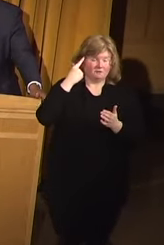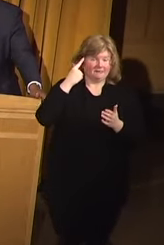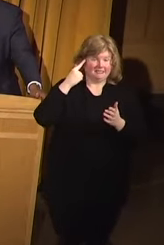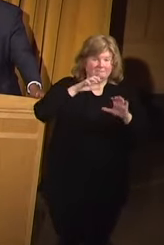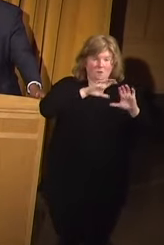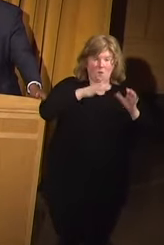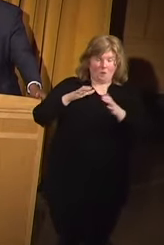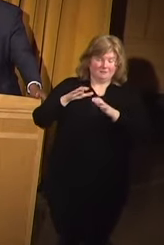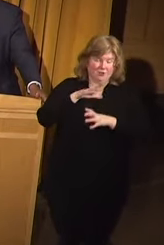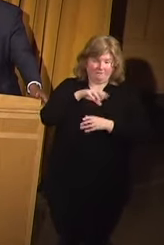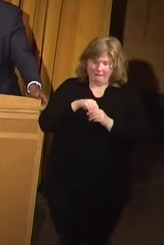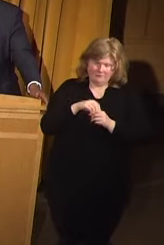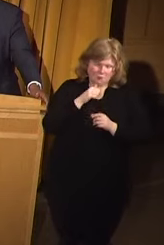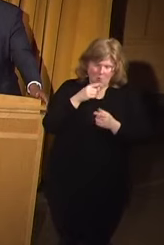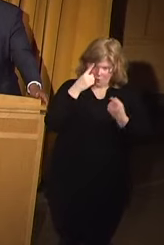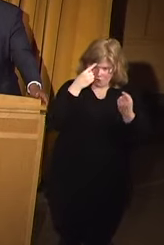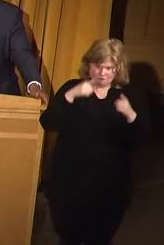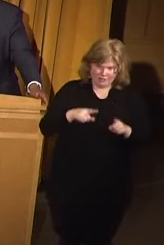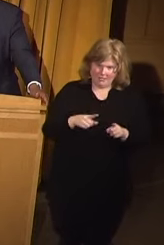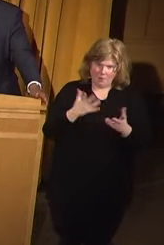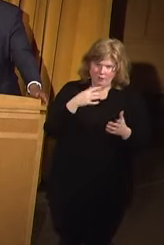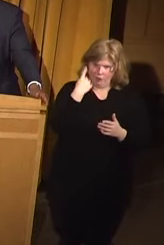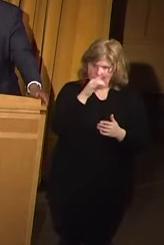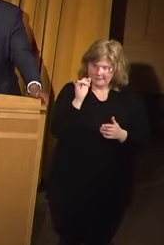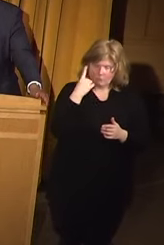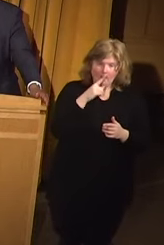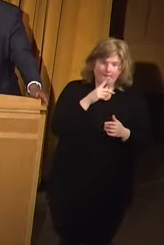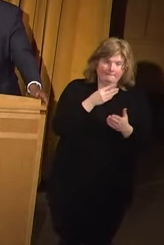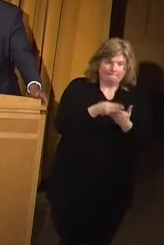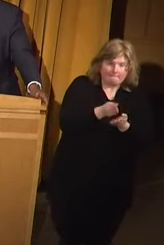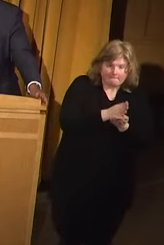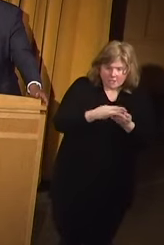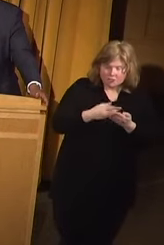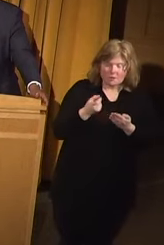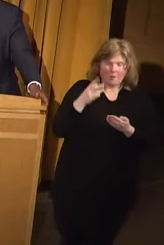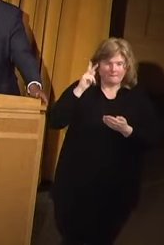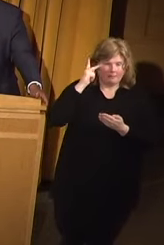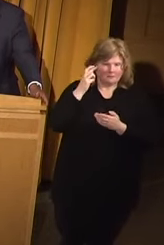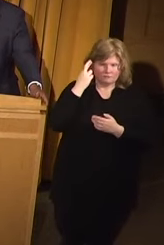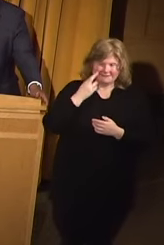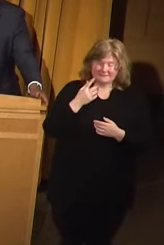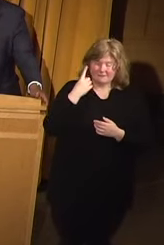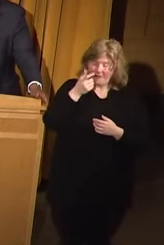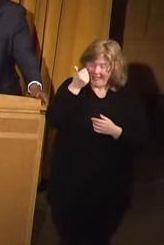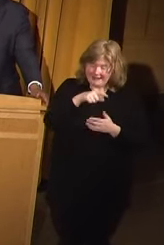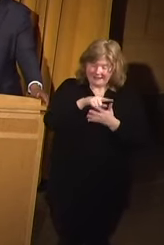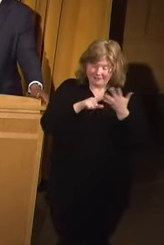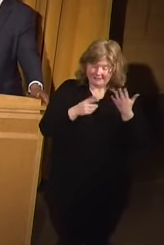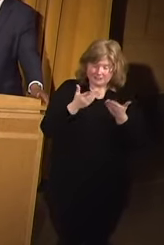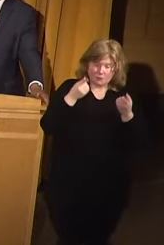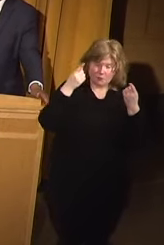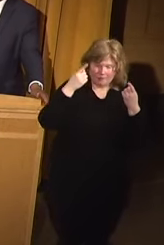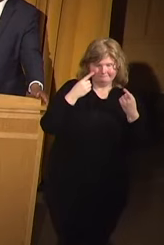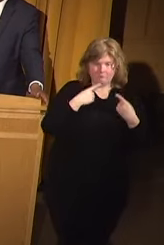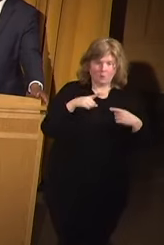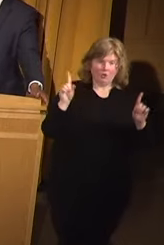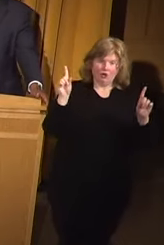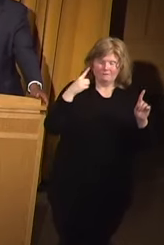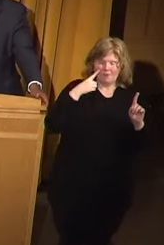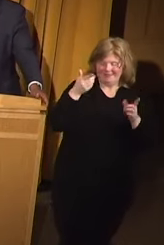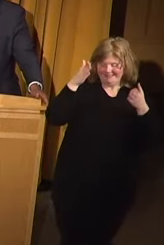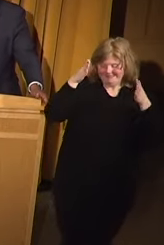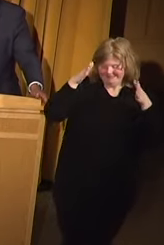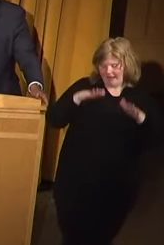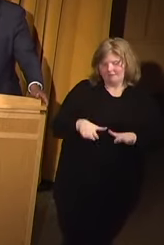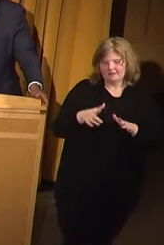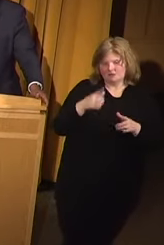don't agree with what it's supposed to look like for budgetary or political reasons. So for any of this to work, the settlement agreement to have any sort of